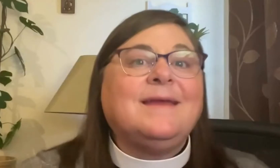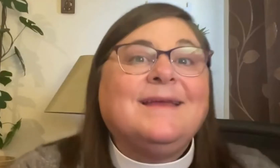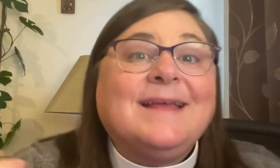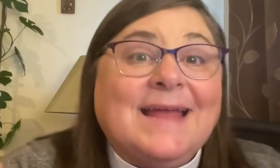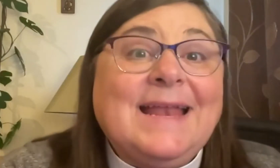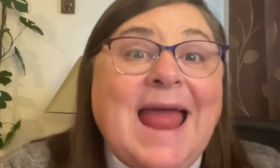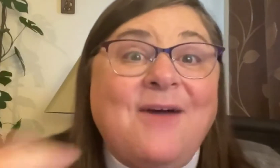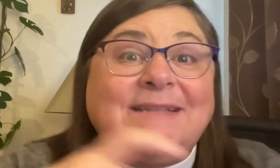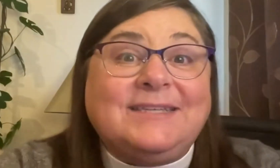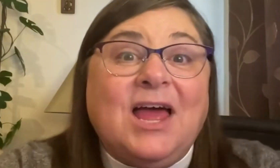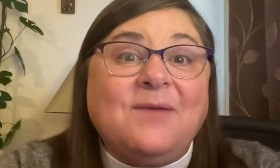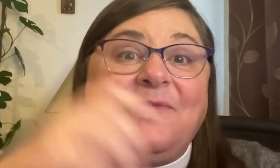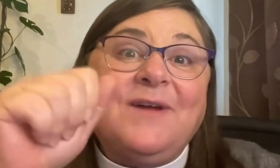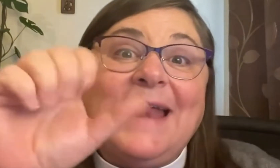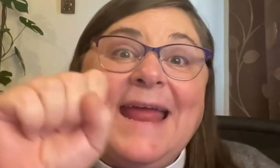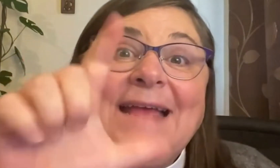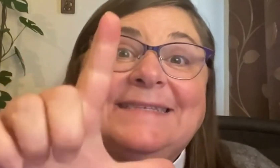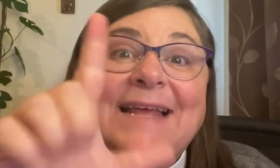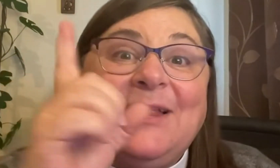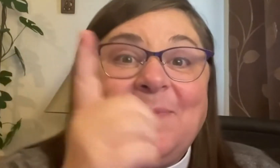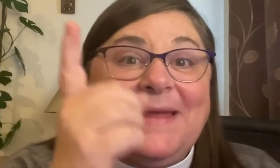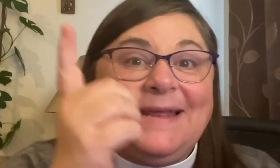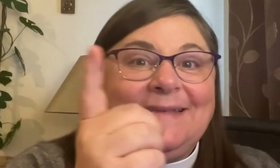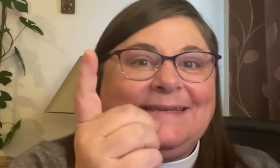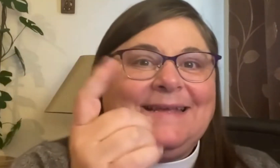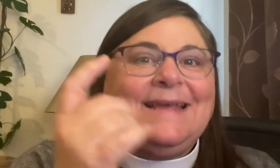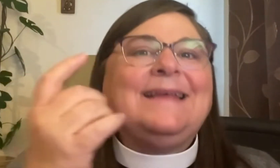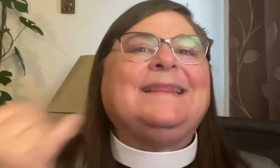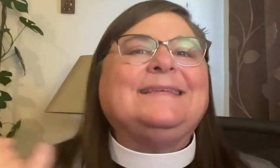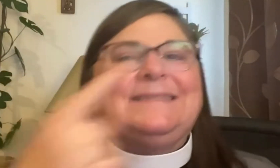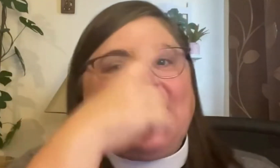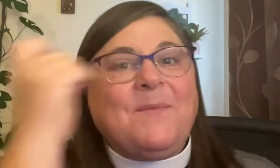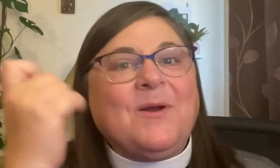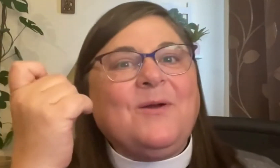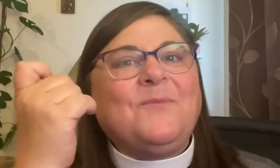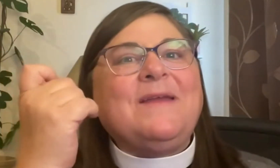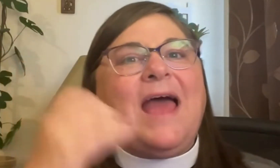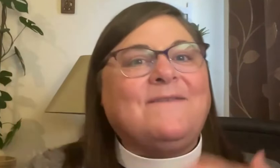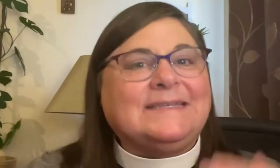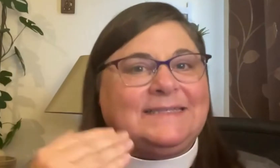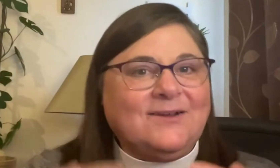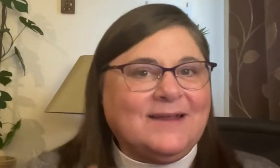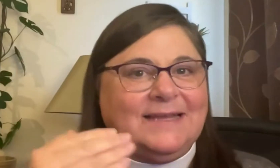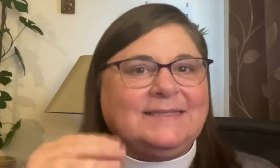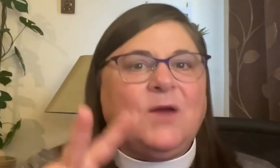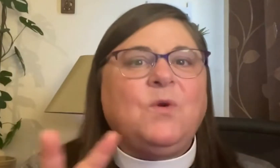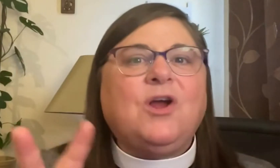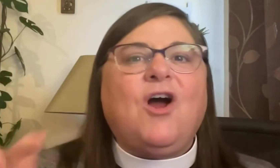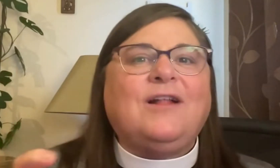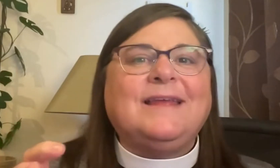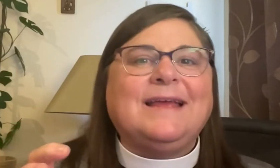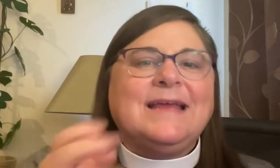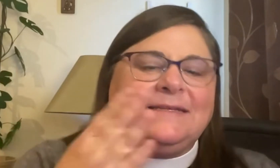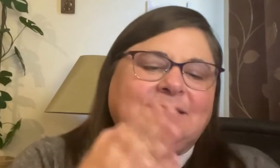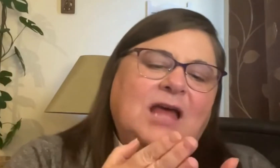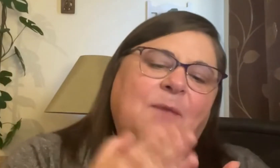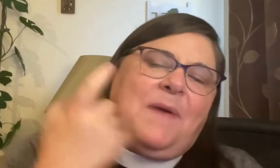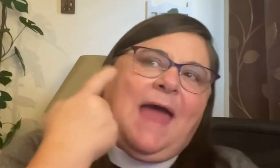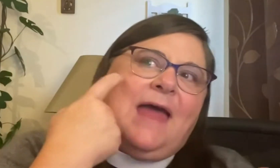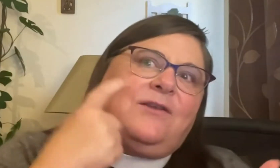And now it's time for an ASL Minute. This summer, we have a series that we're calling Stop and